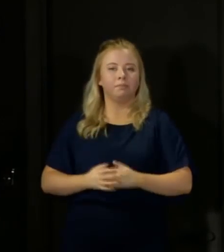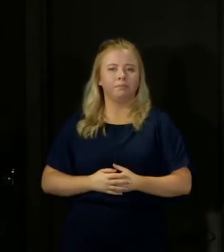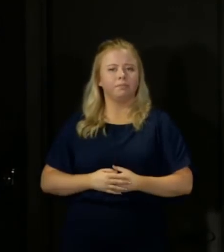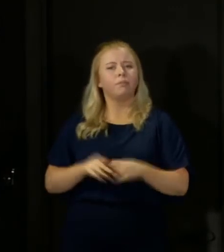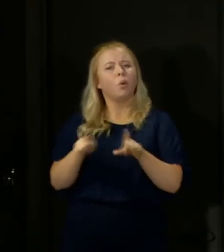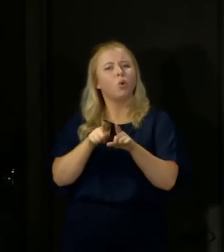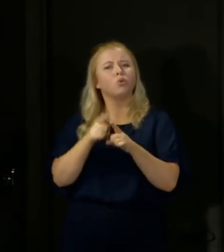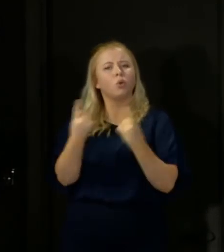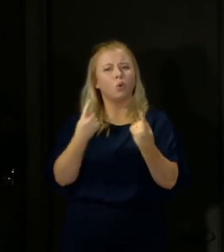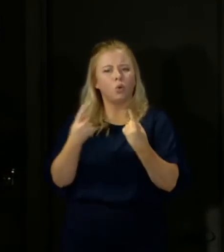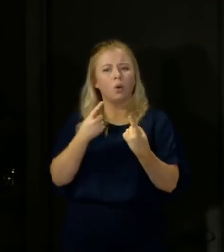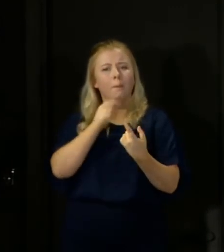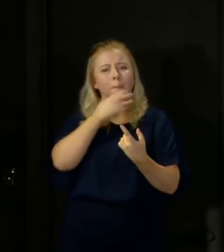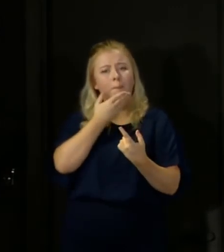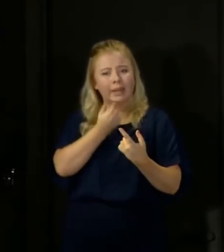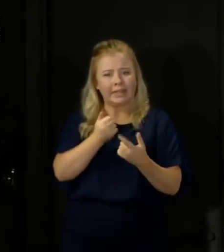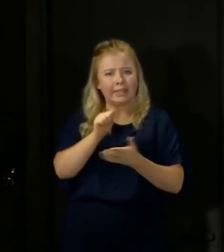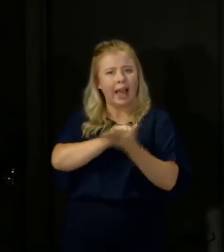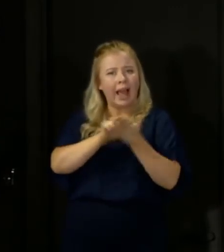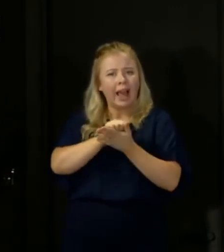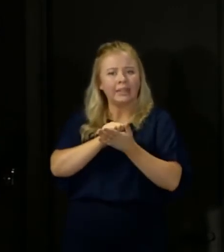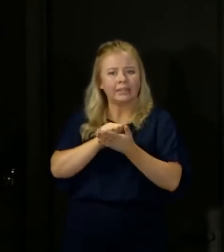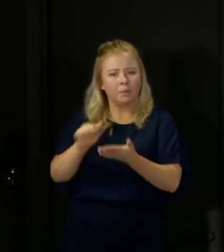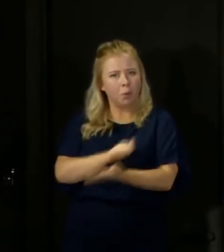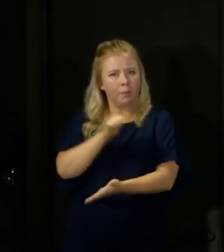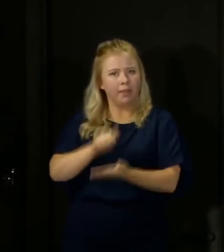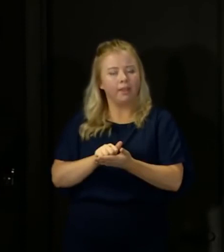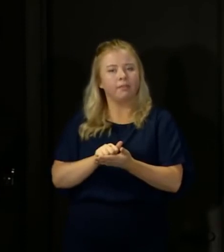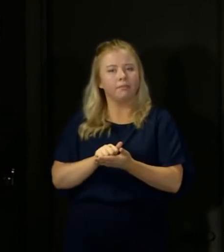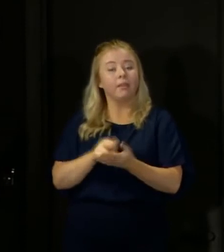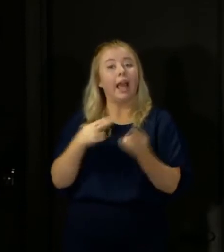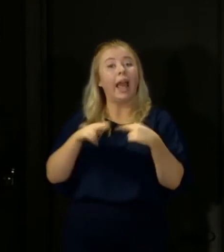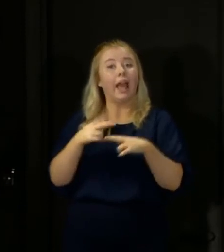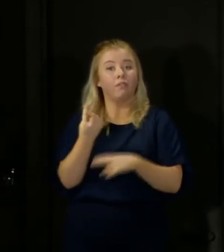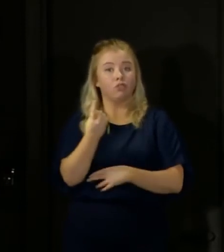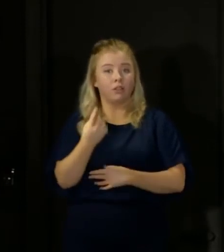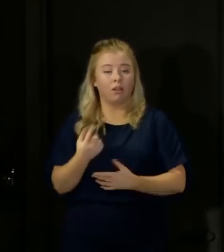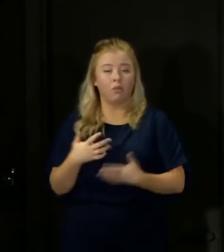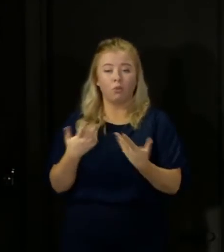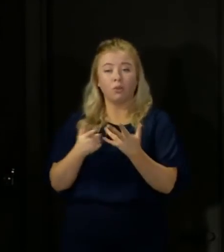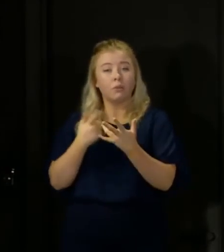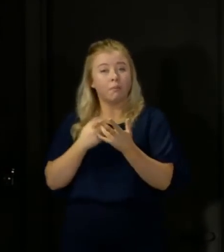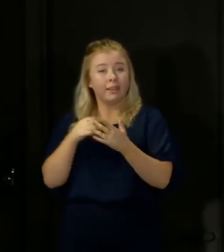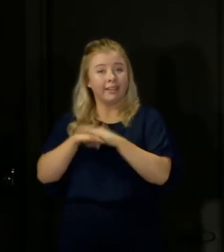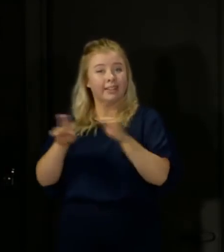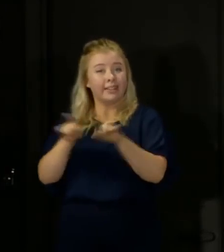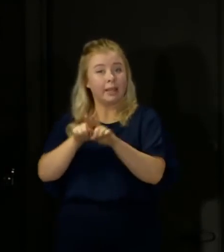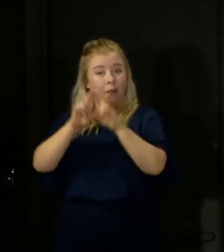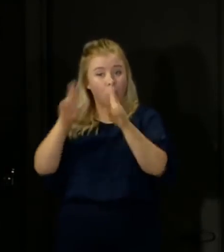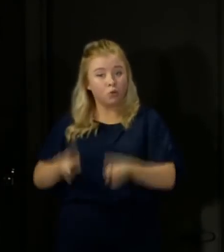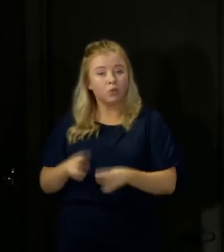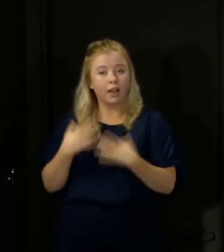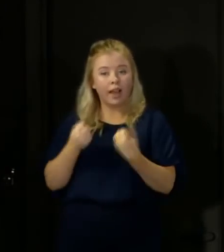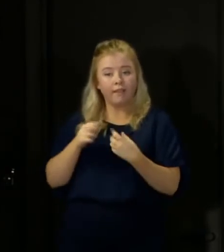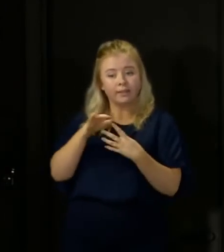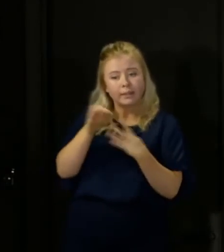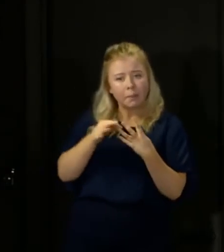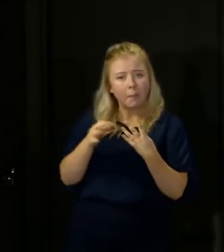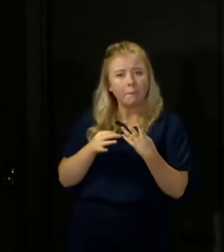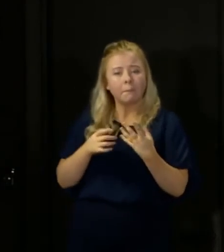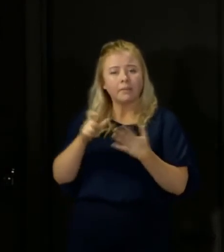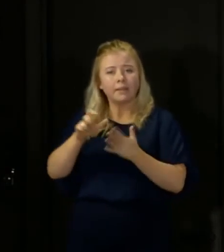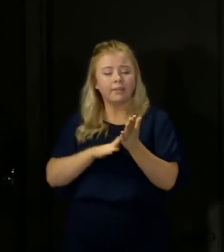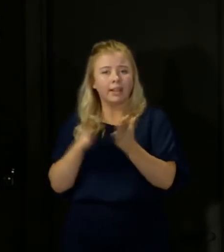continue to wash your hands thoroughly and regularly. And if you or someone else in your household has symptoms of COVID-19, then right now, even